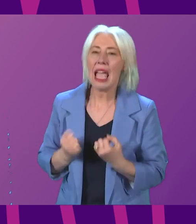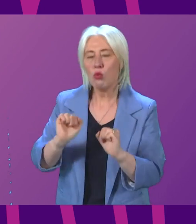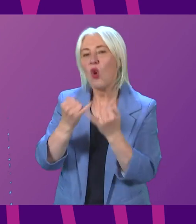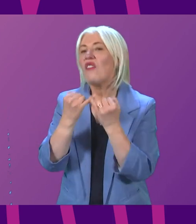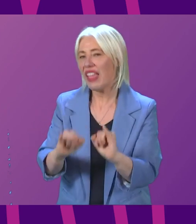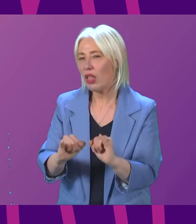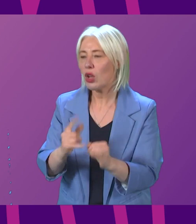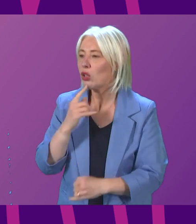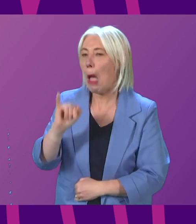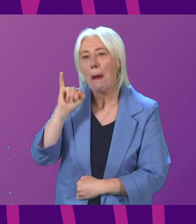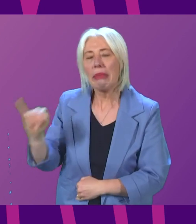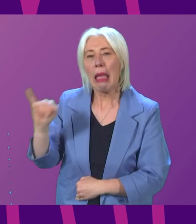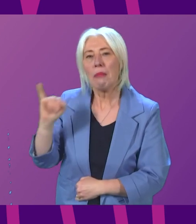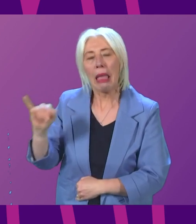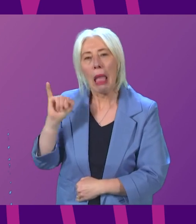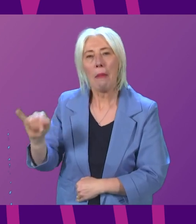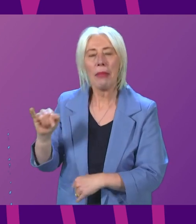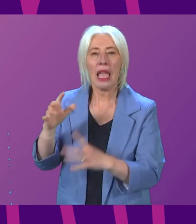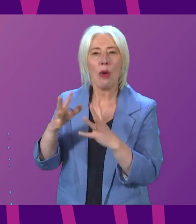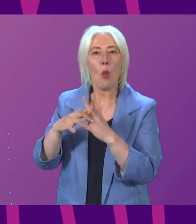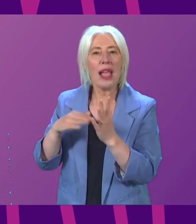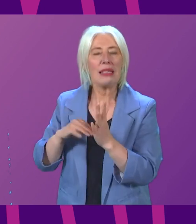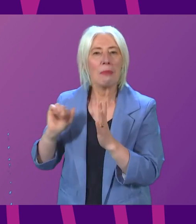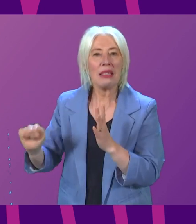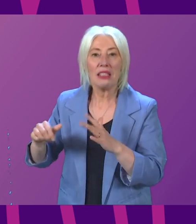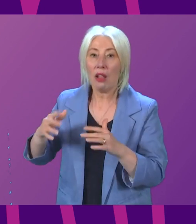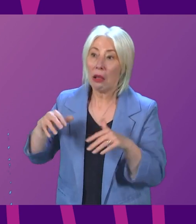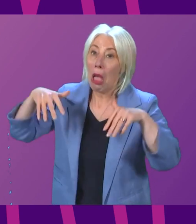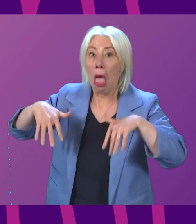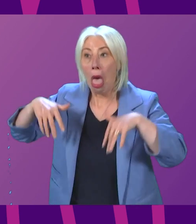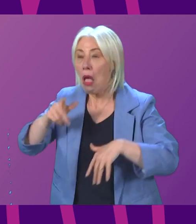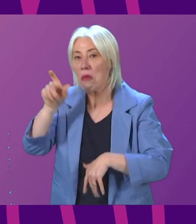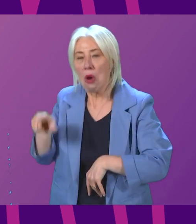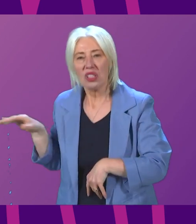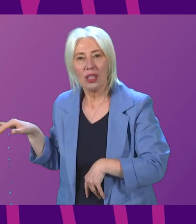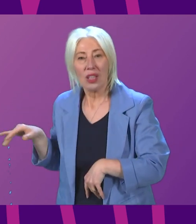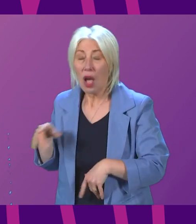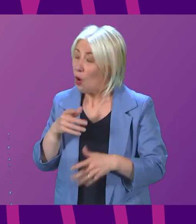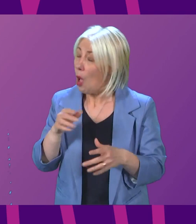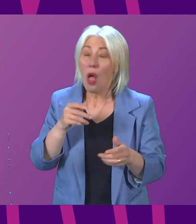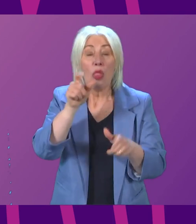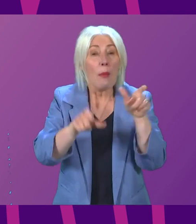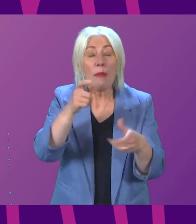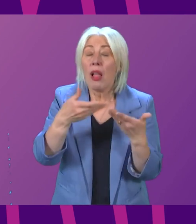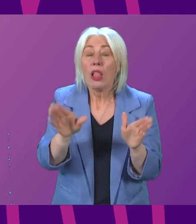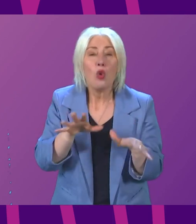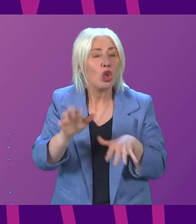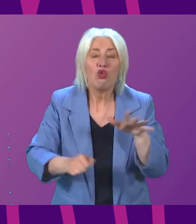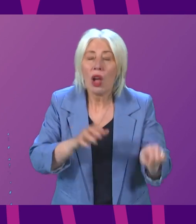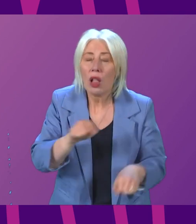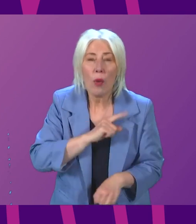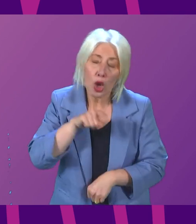blaming the Westminster bogeyman doesn't cut it with the public who are struggling because your decisions